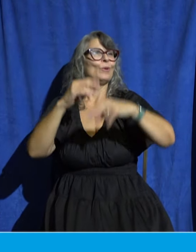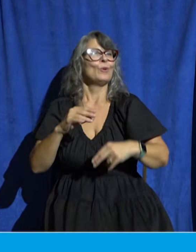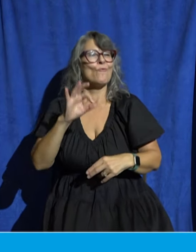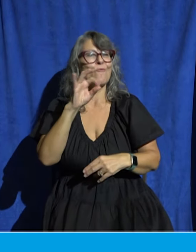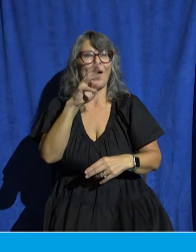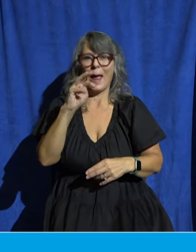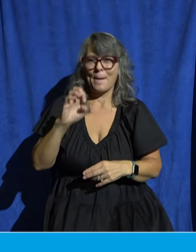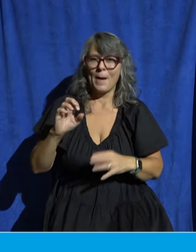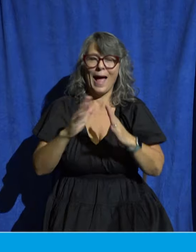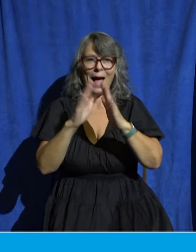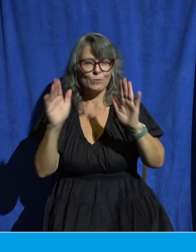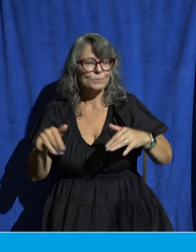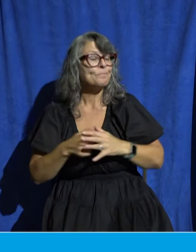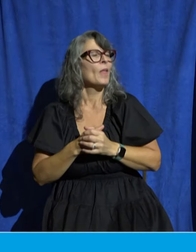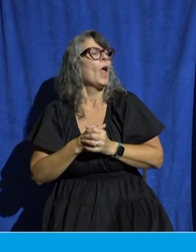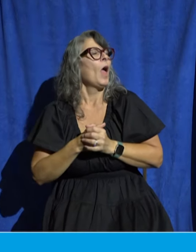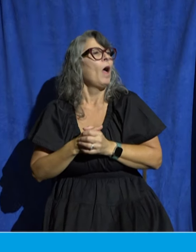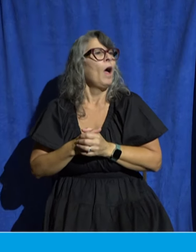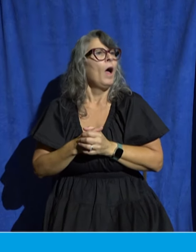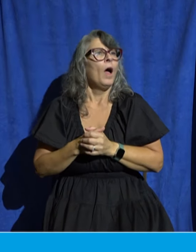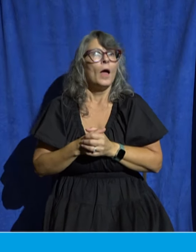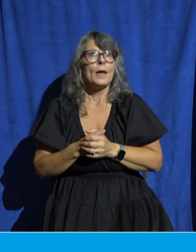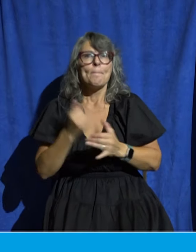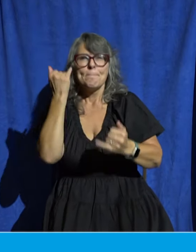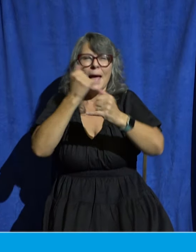beautiful newly constructed home think